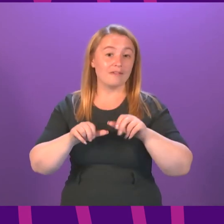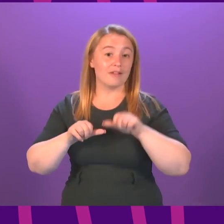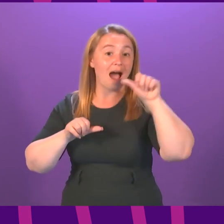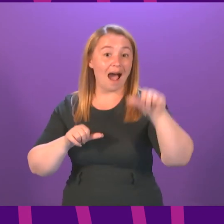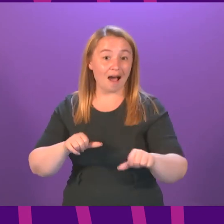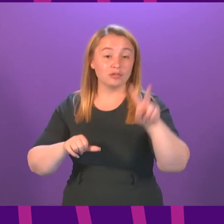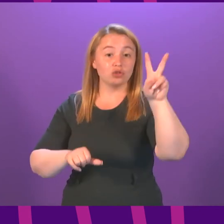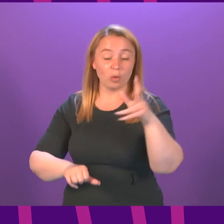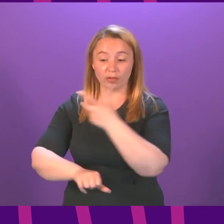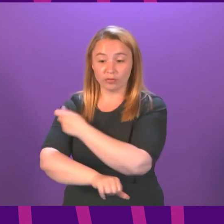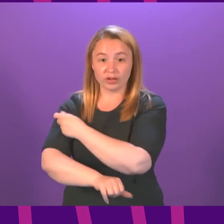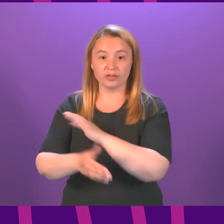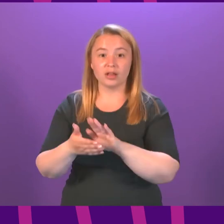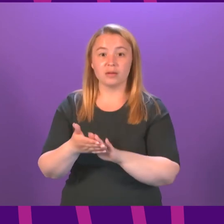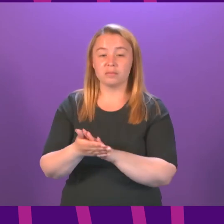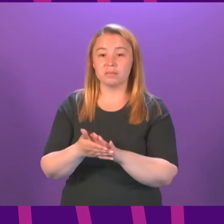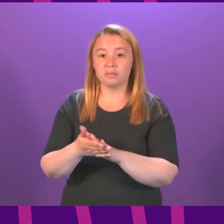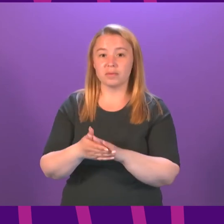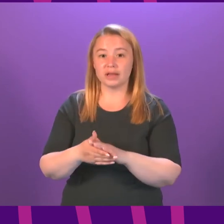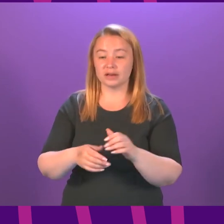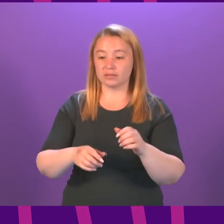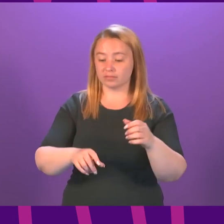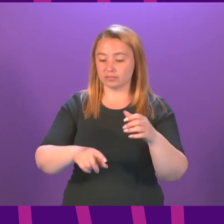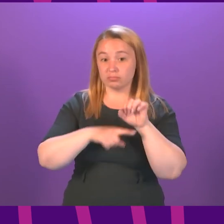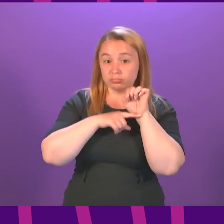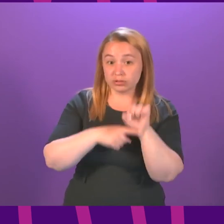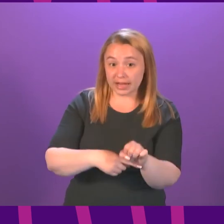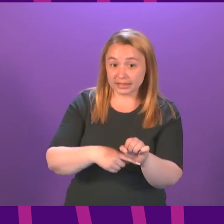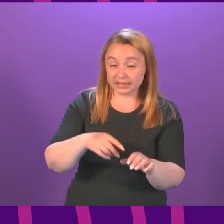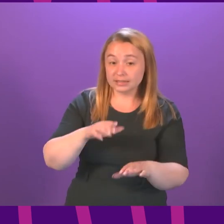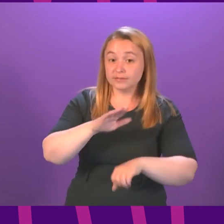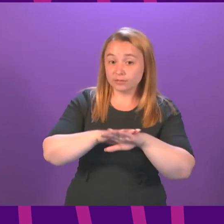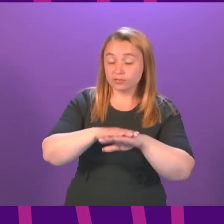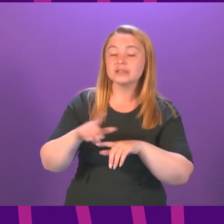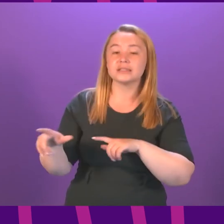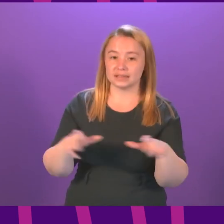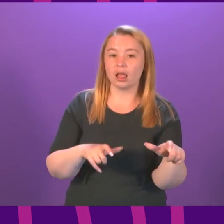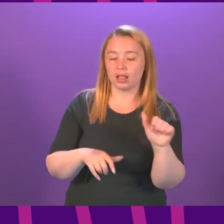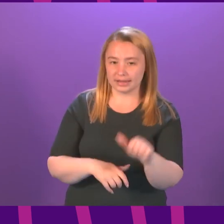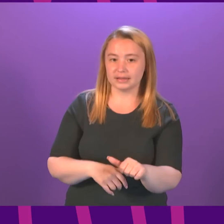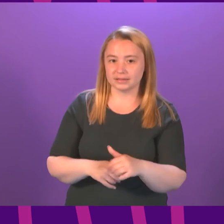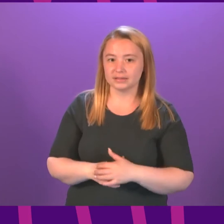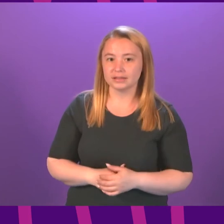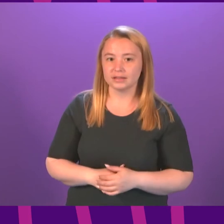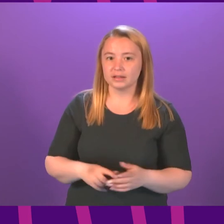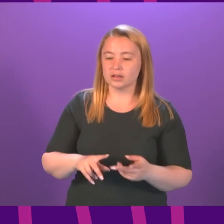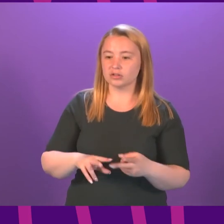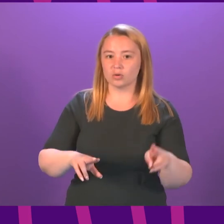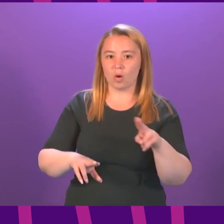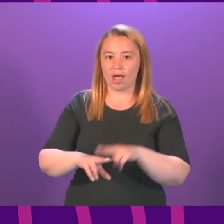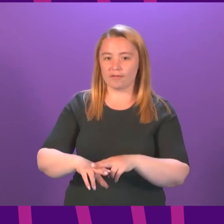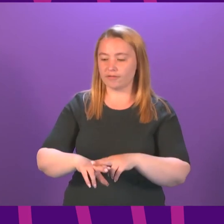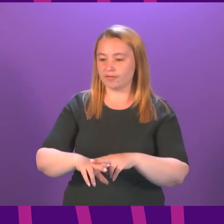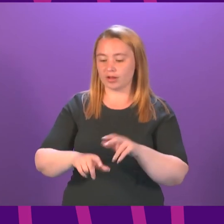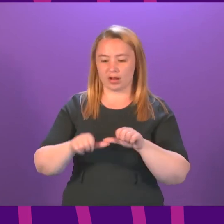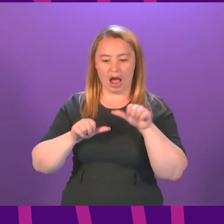does not pose any clinical risk and therefore if somebody goes beyond that 12 weeks there is no need to recommence the